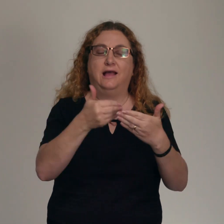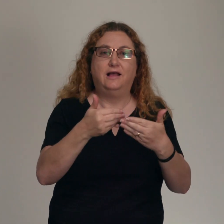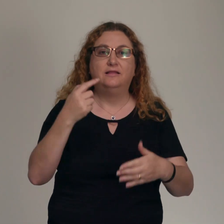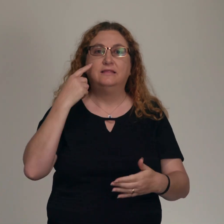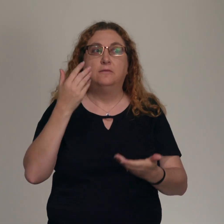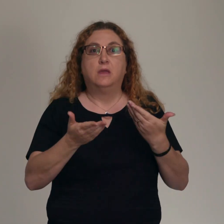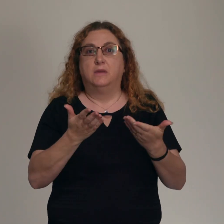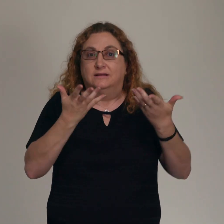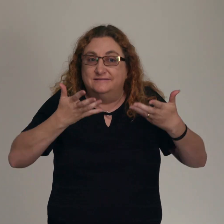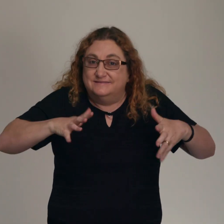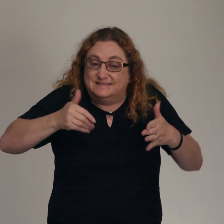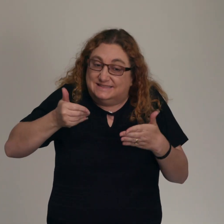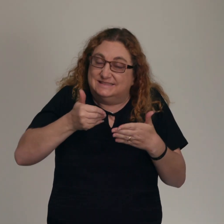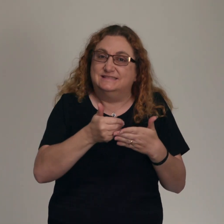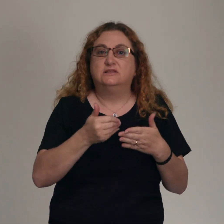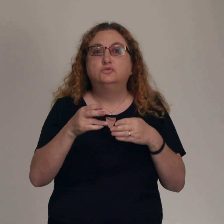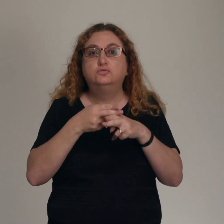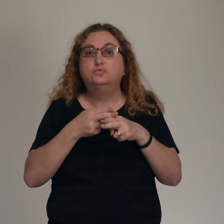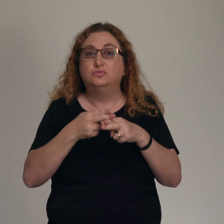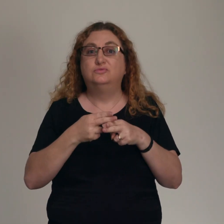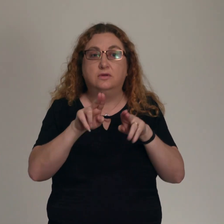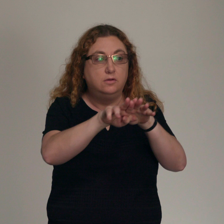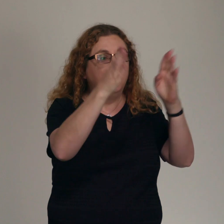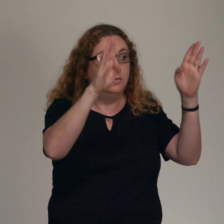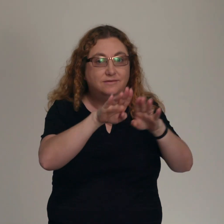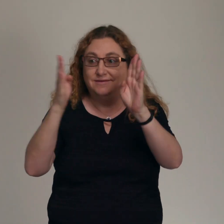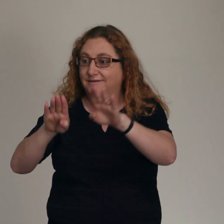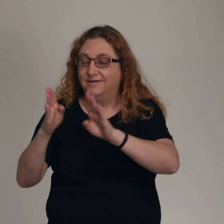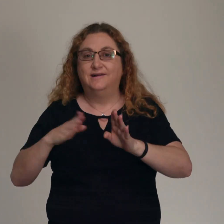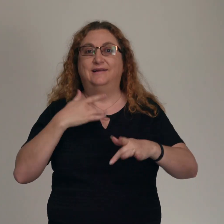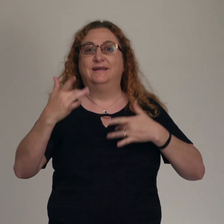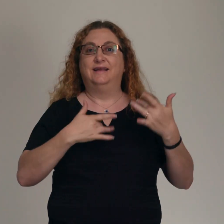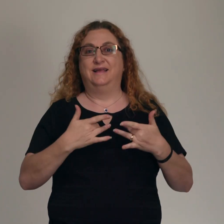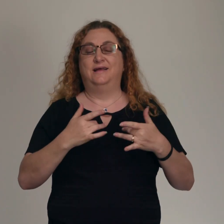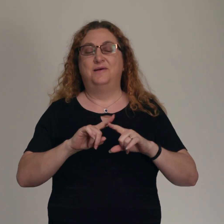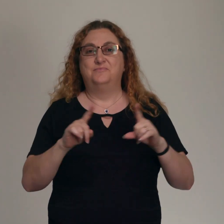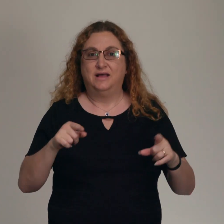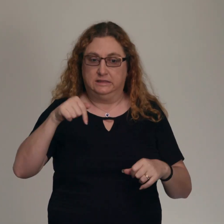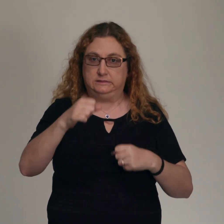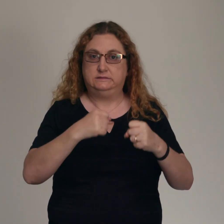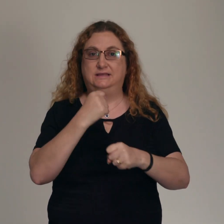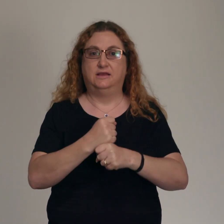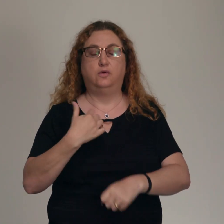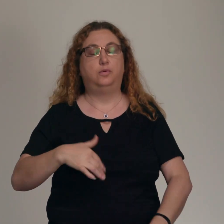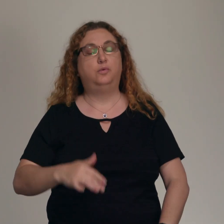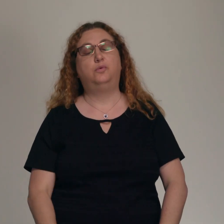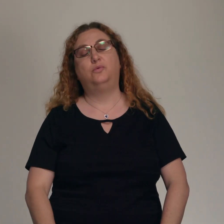officer saying that soon things are gonna be opening and that's exciting. But this year, honestly, has been a testimony to God's